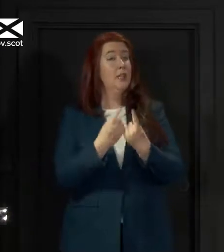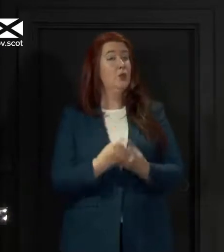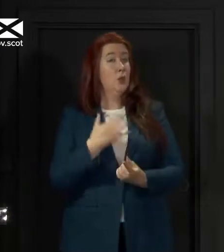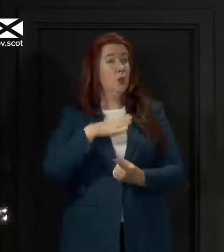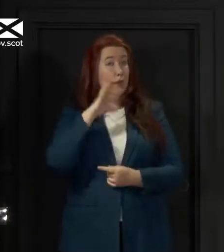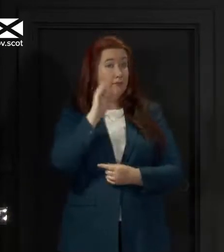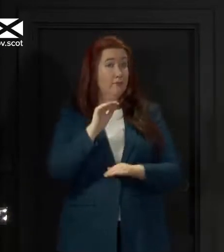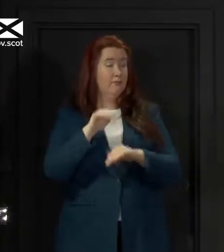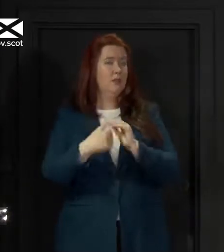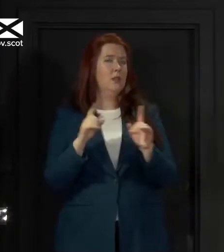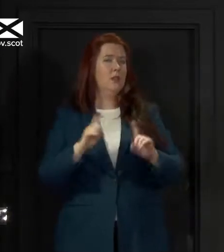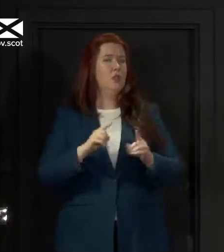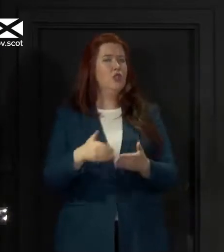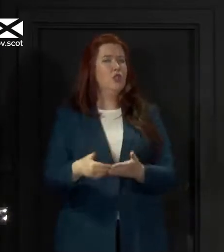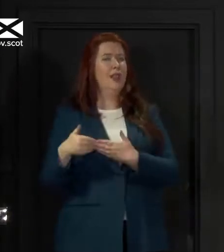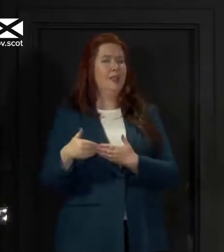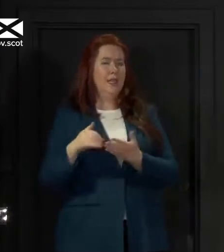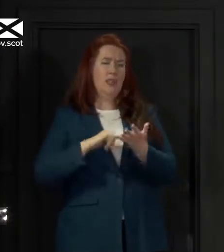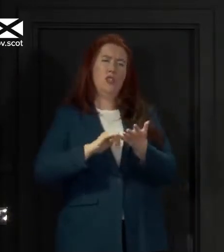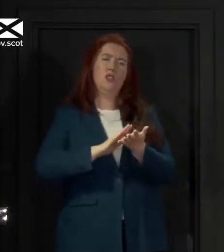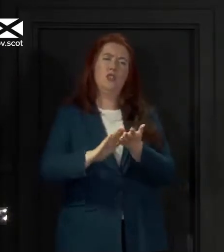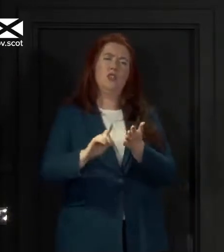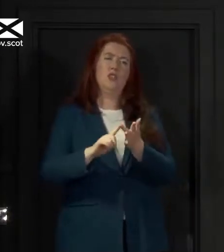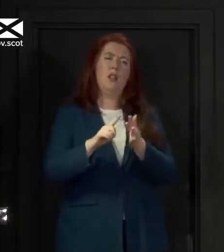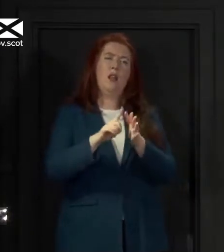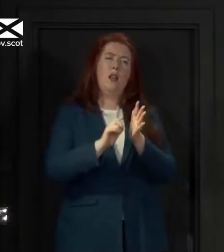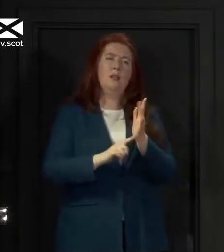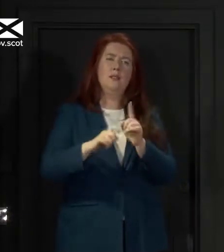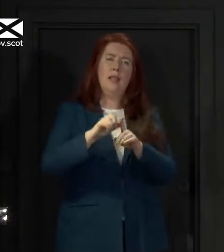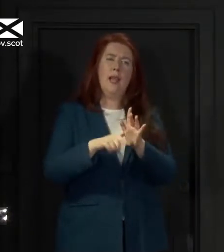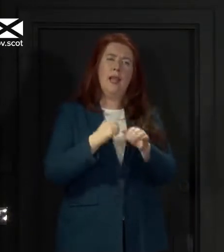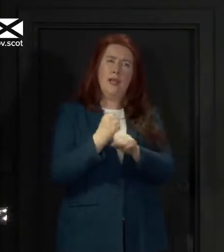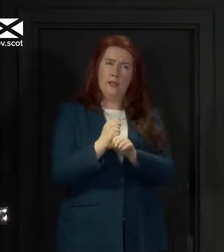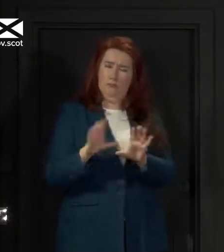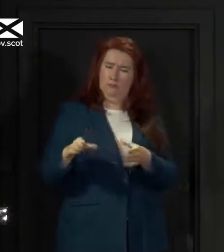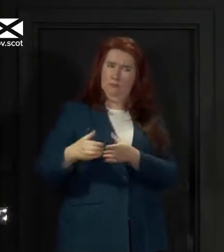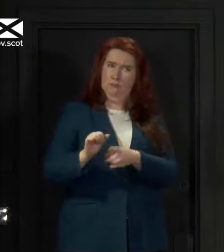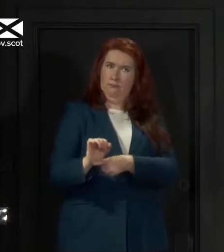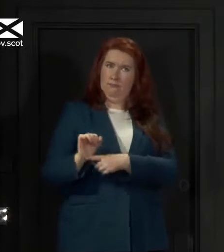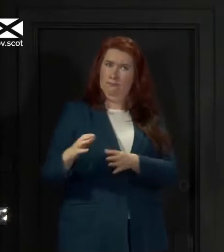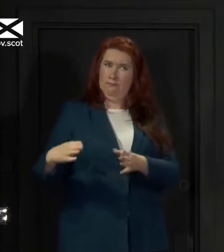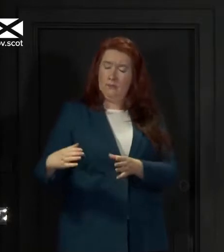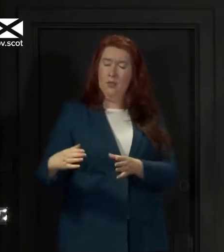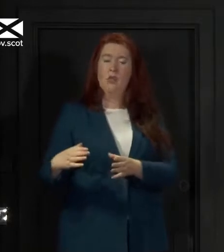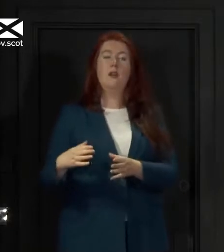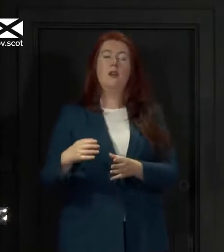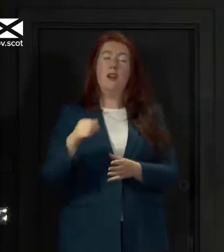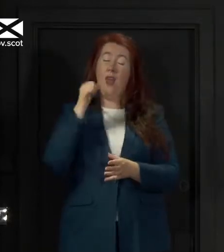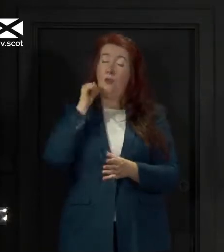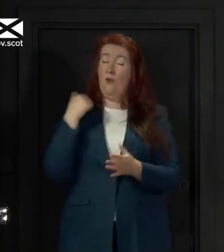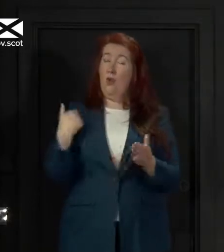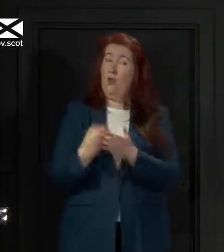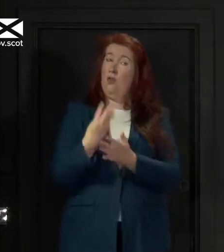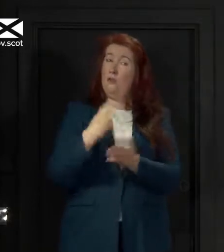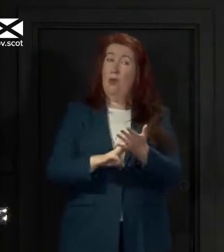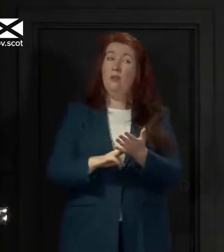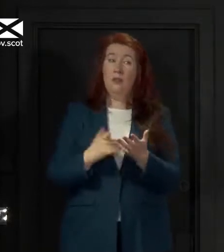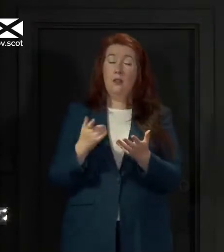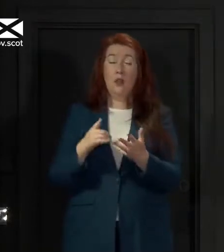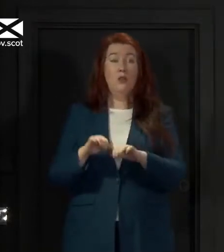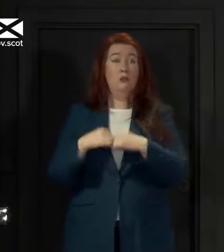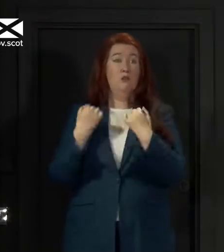about is shielding. I know that for the last three months, more than any other group of people, the